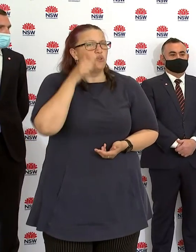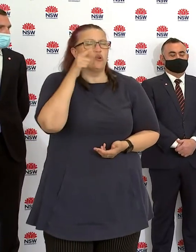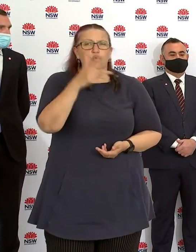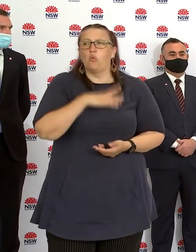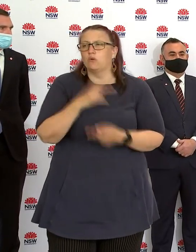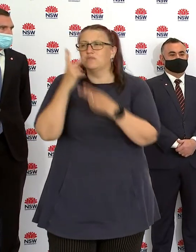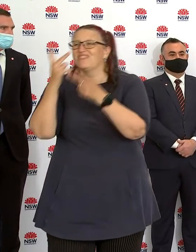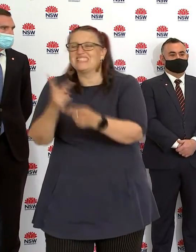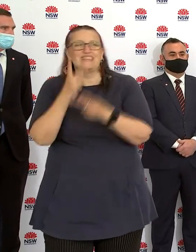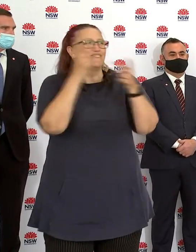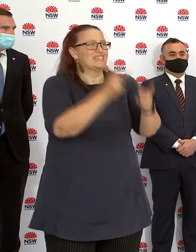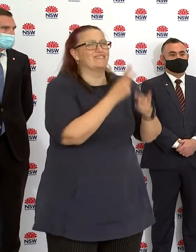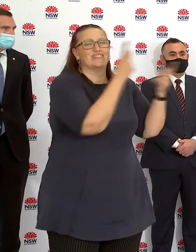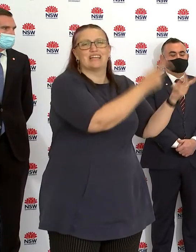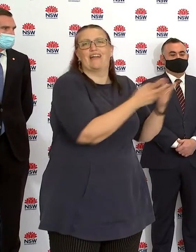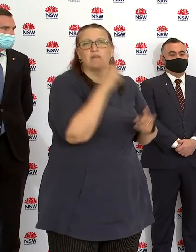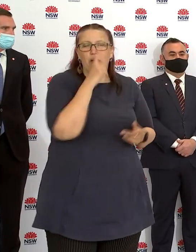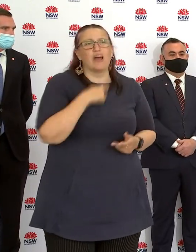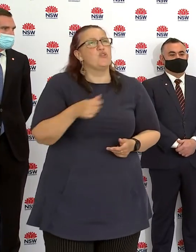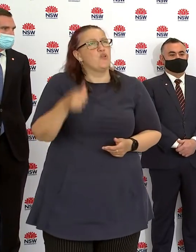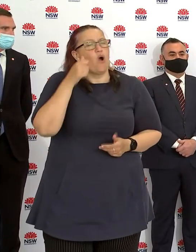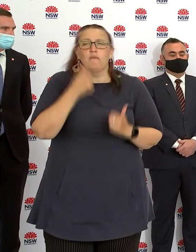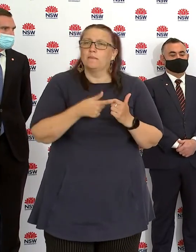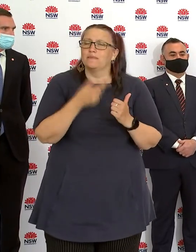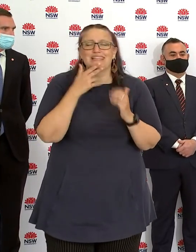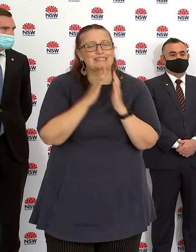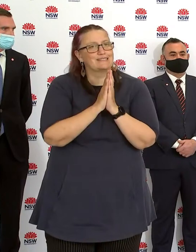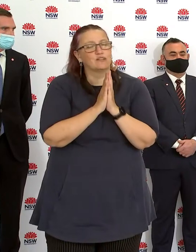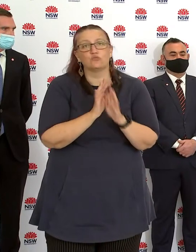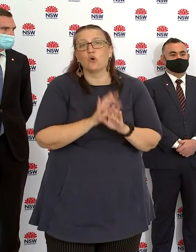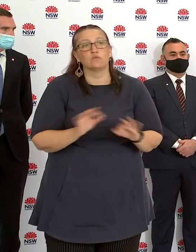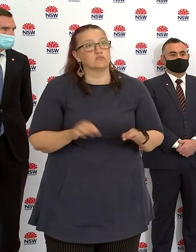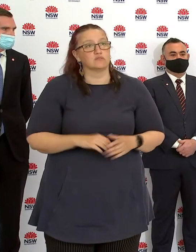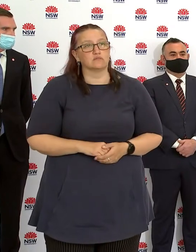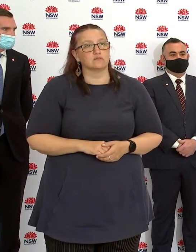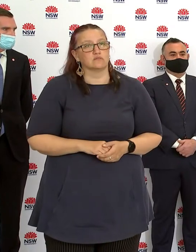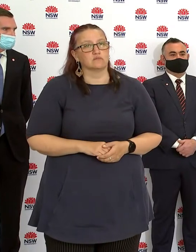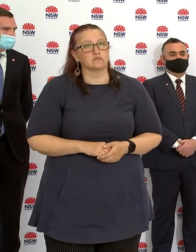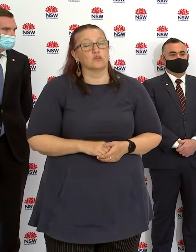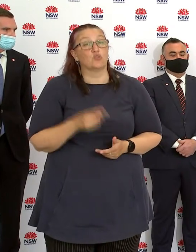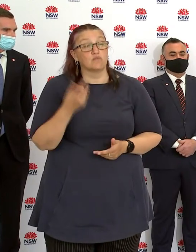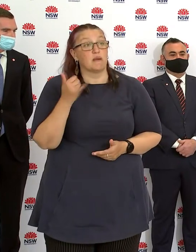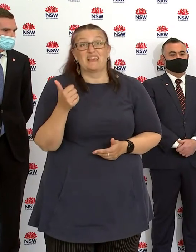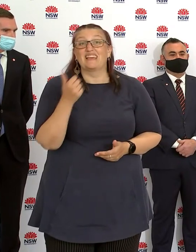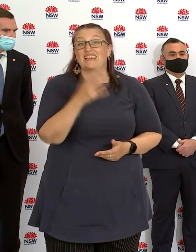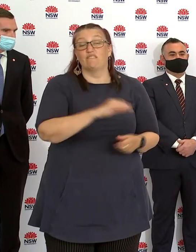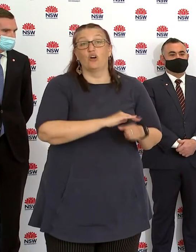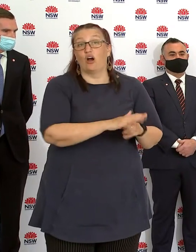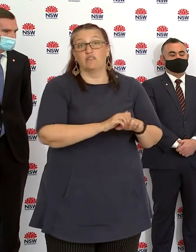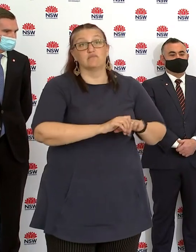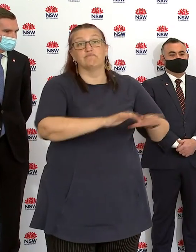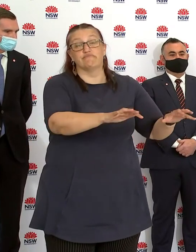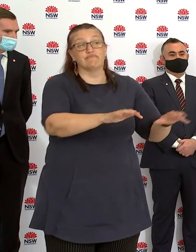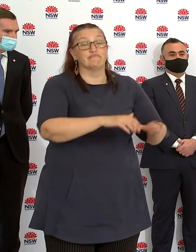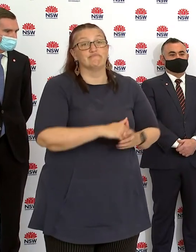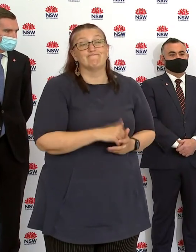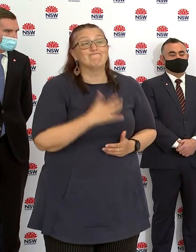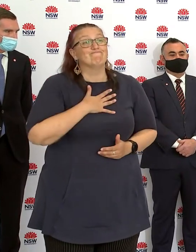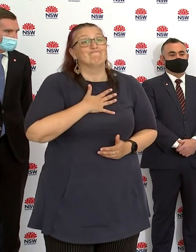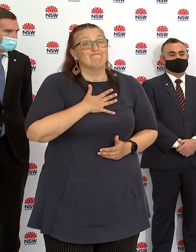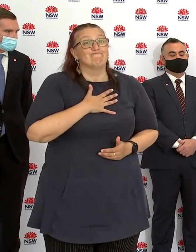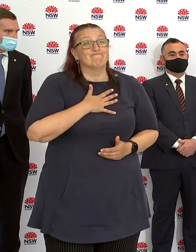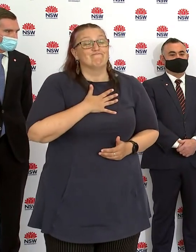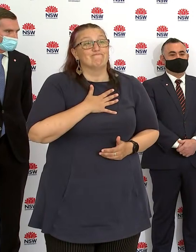you and your loved ones to stay at home. And my other key message is, get vaccinated. And also whenever you have symptoms,